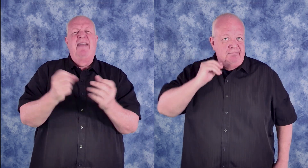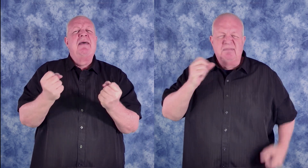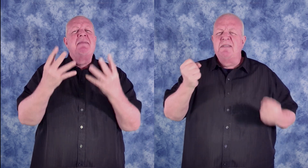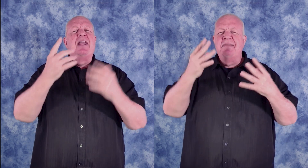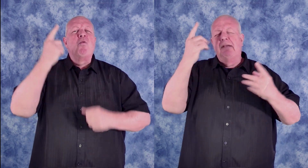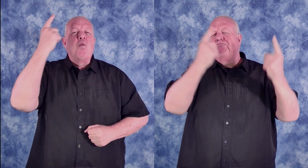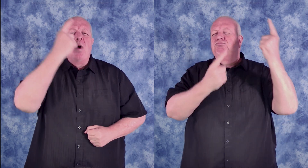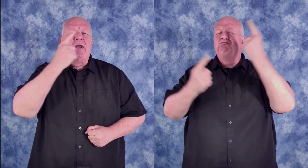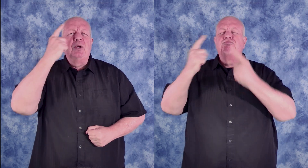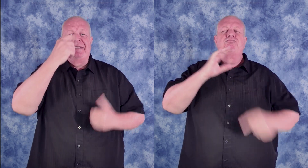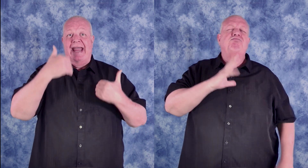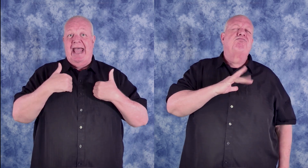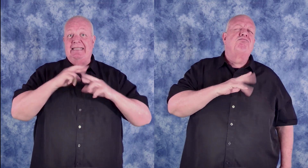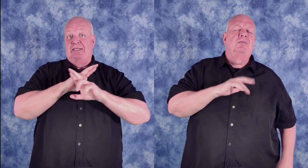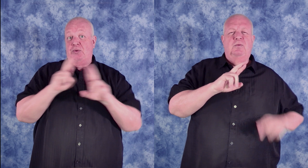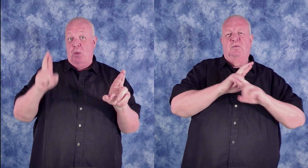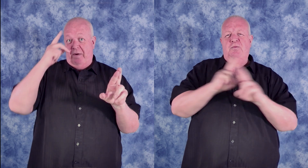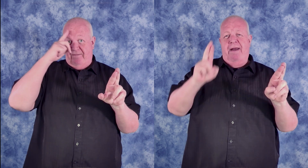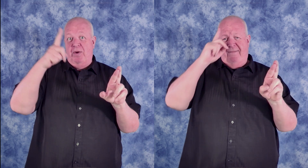and the many wonders it has in store for them.